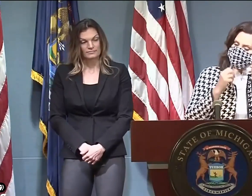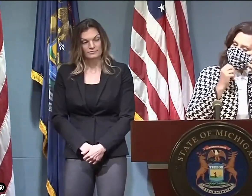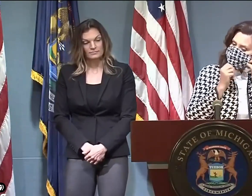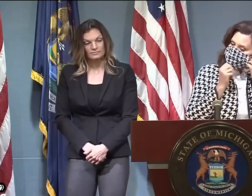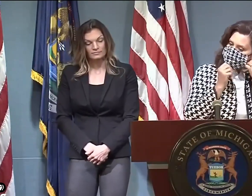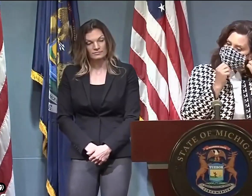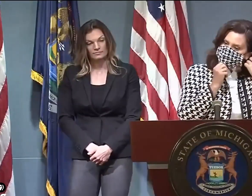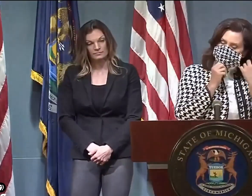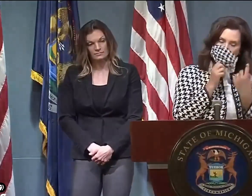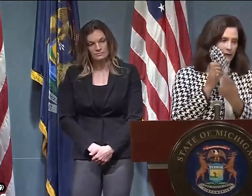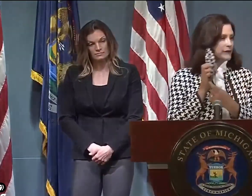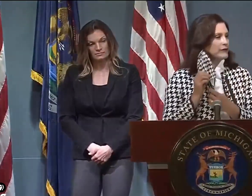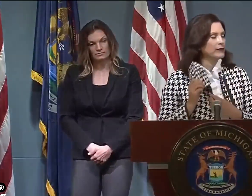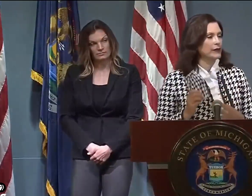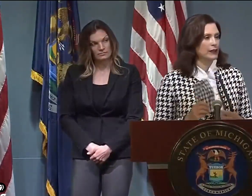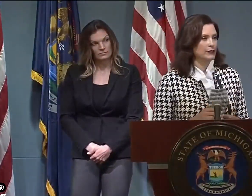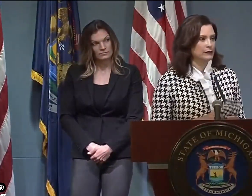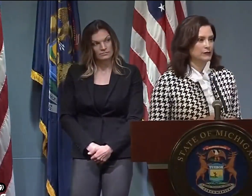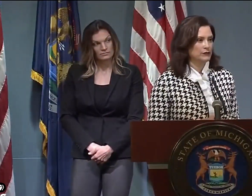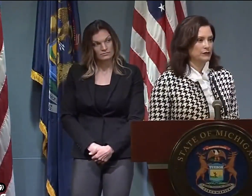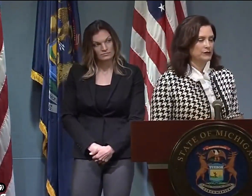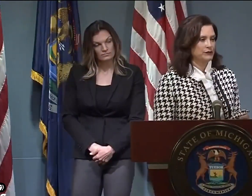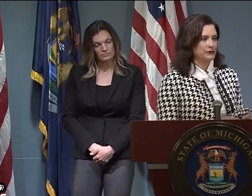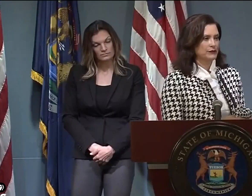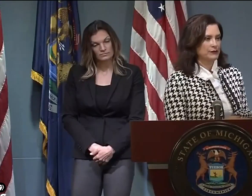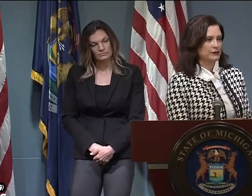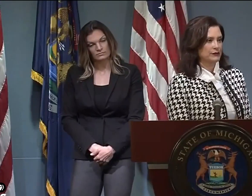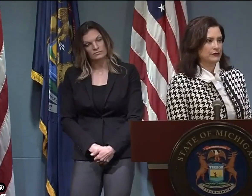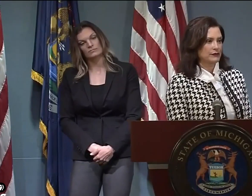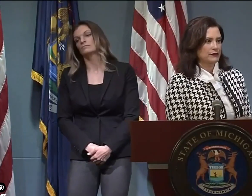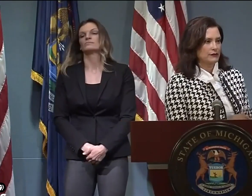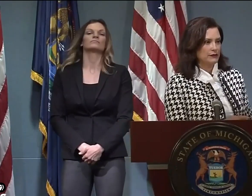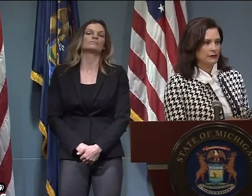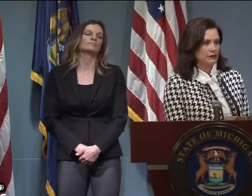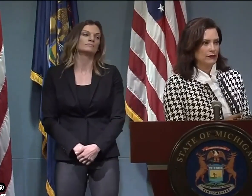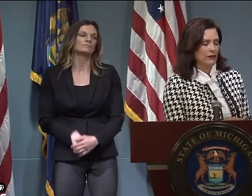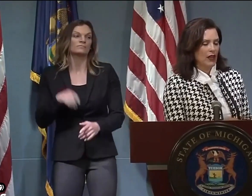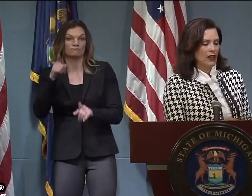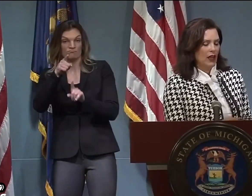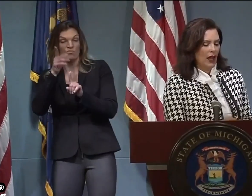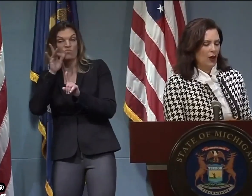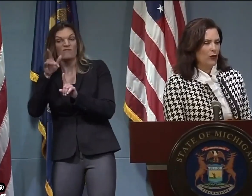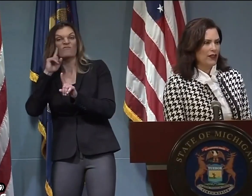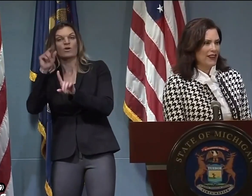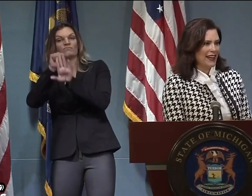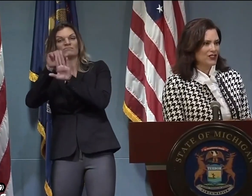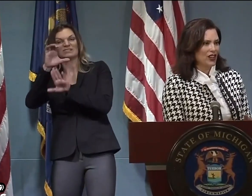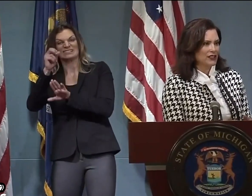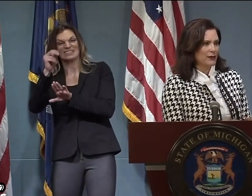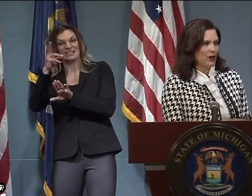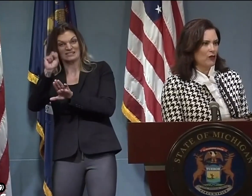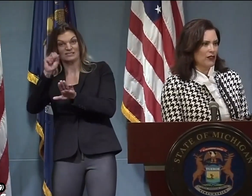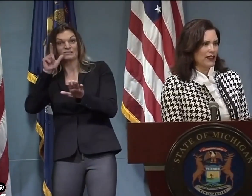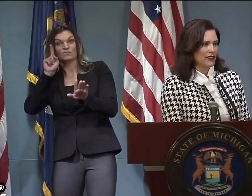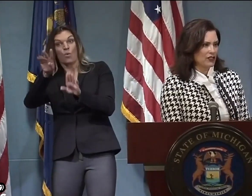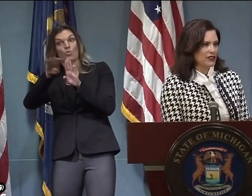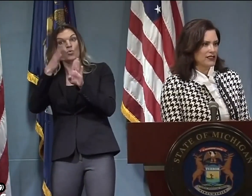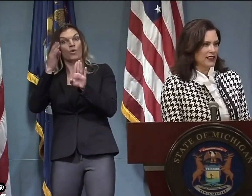Governor, do you plan to make an exception for census takers to go door-to-door in regions of the state that have not reached Phase 4 yet?